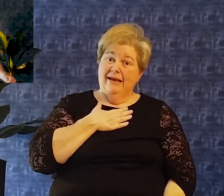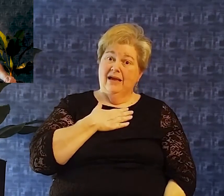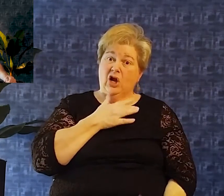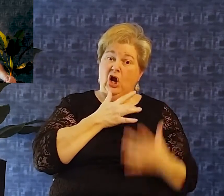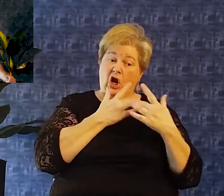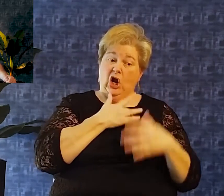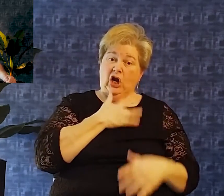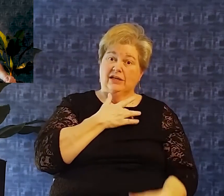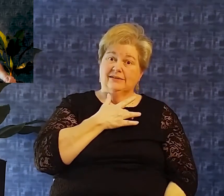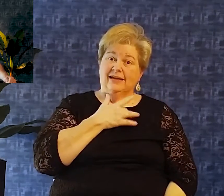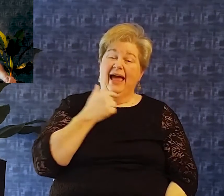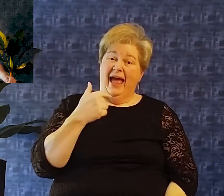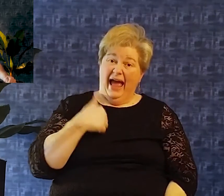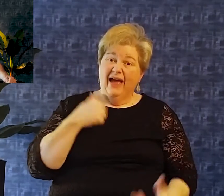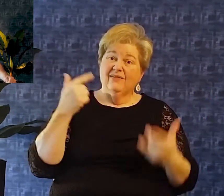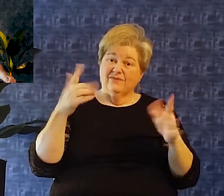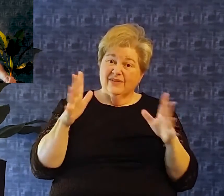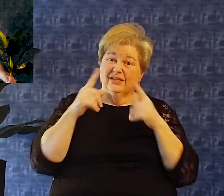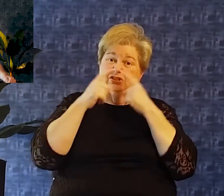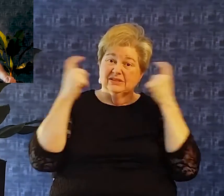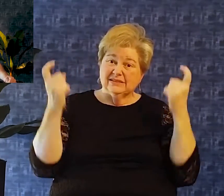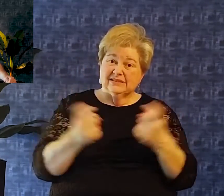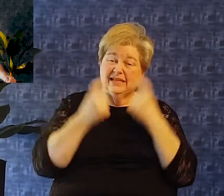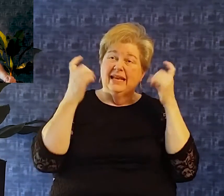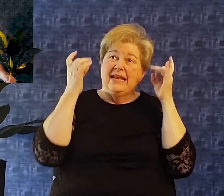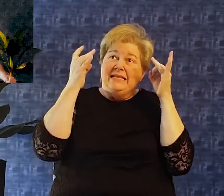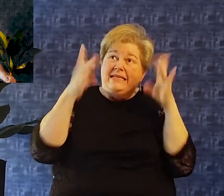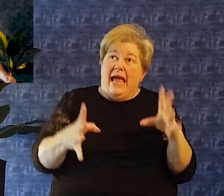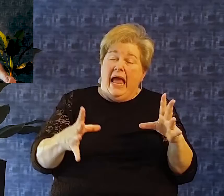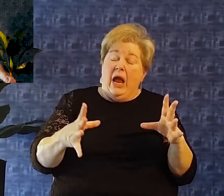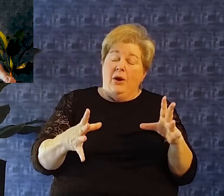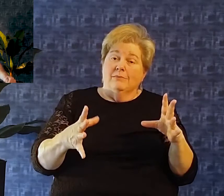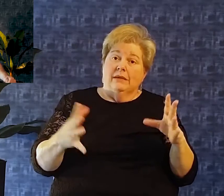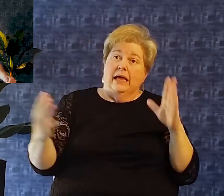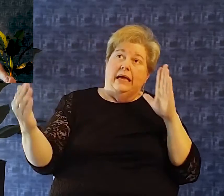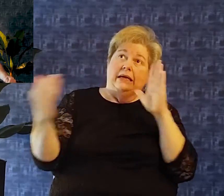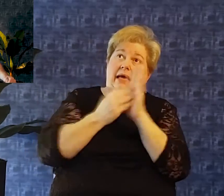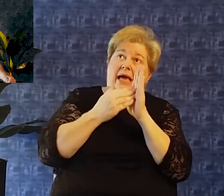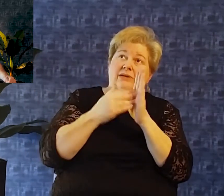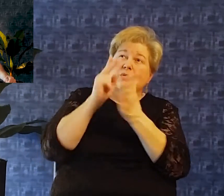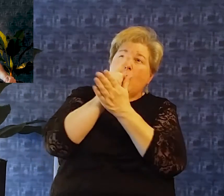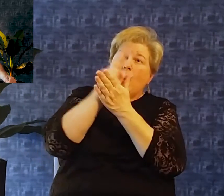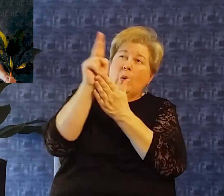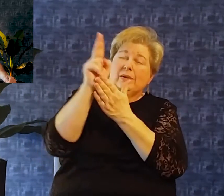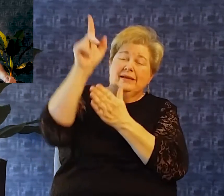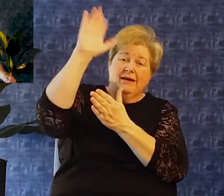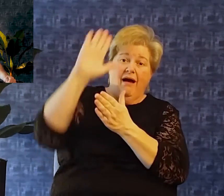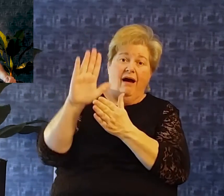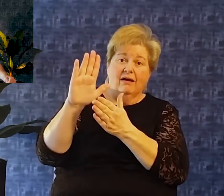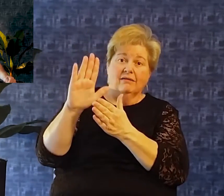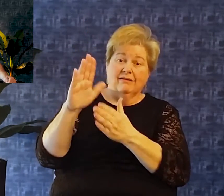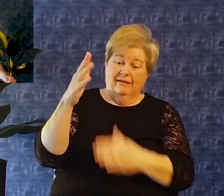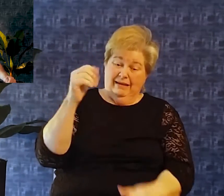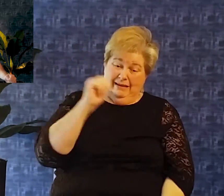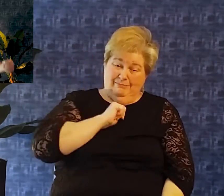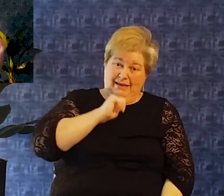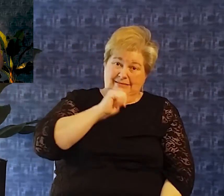against the holy god I have come woefully short of the glory of god Therefore, I